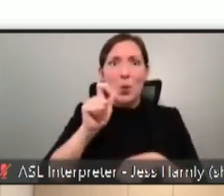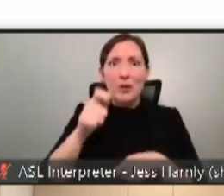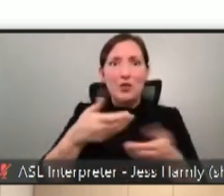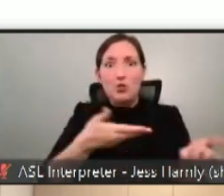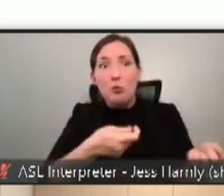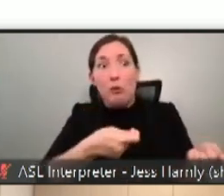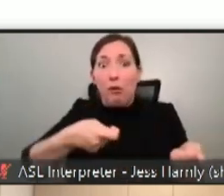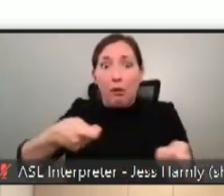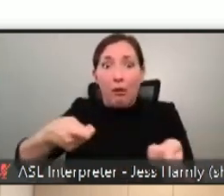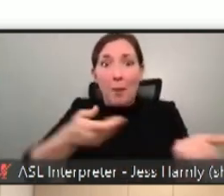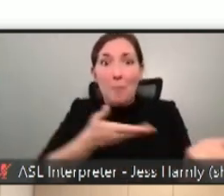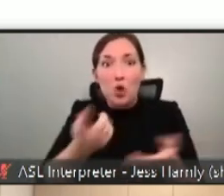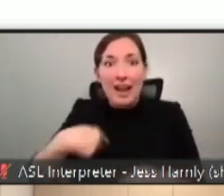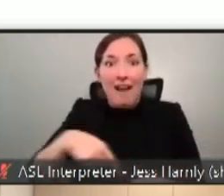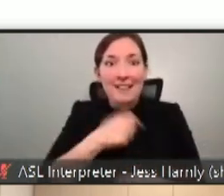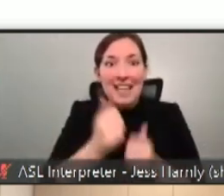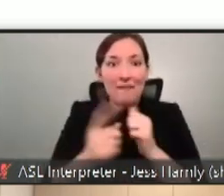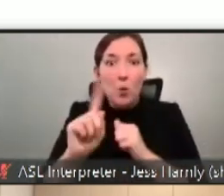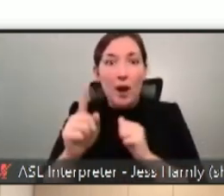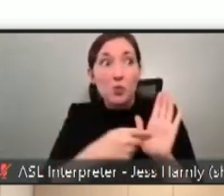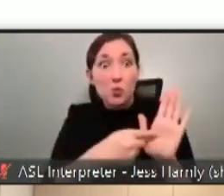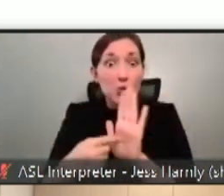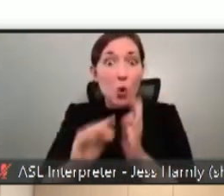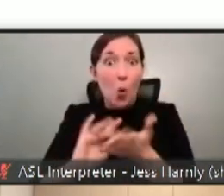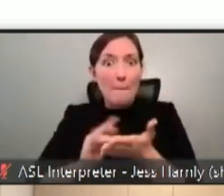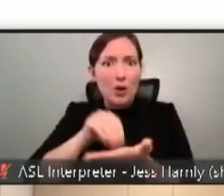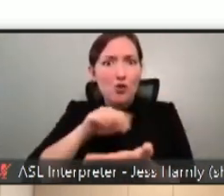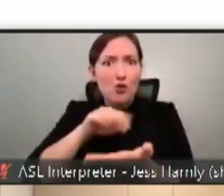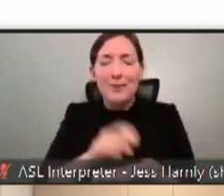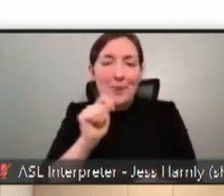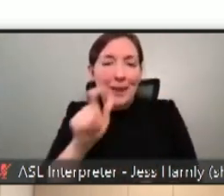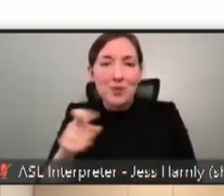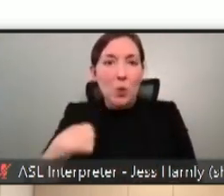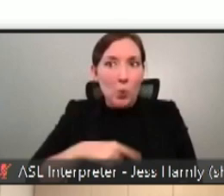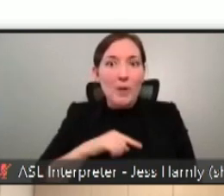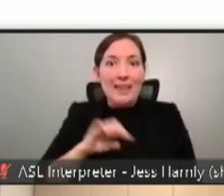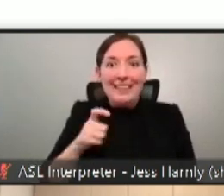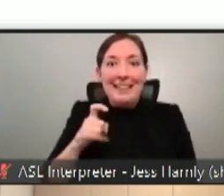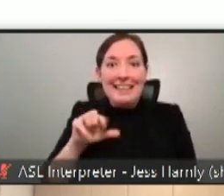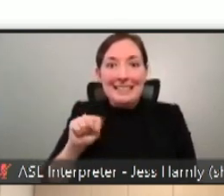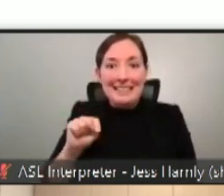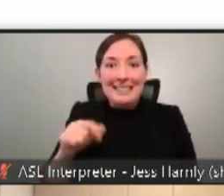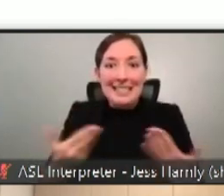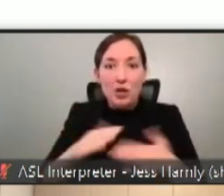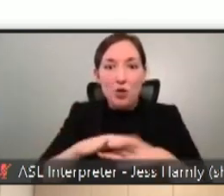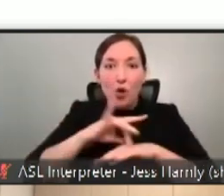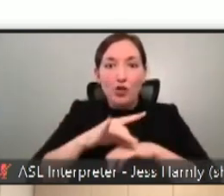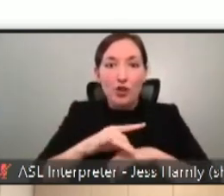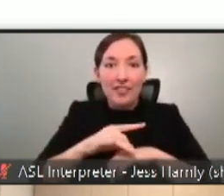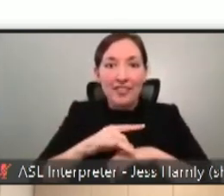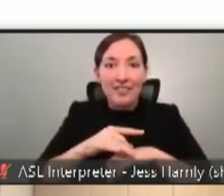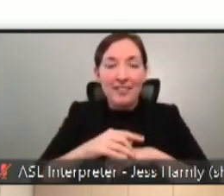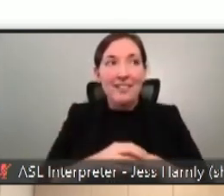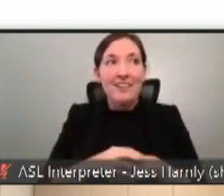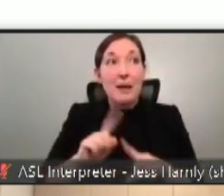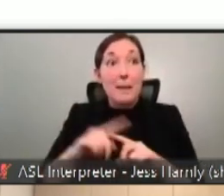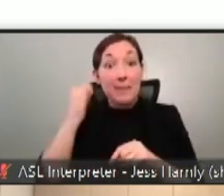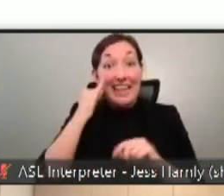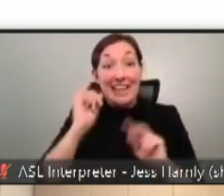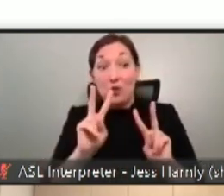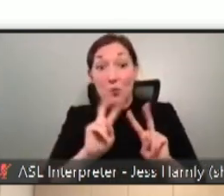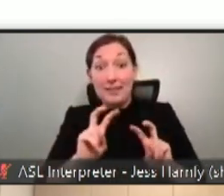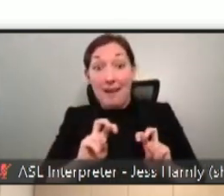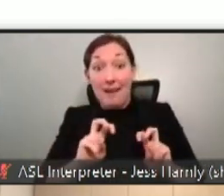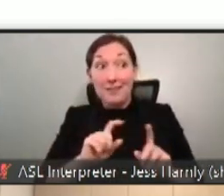like to show people our medicals, because we exist on this planet. But if we were being, you know, assessed to enter another